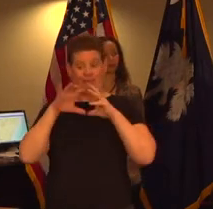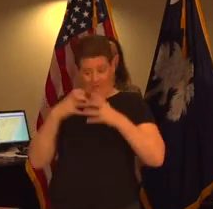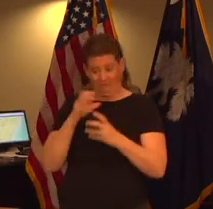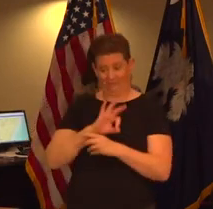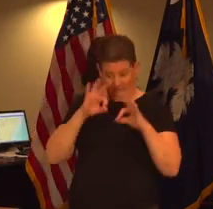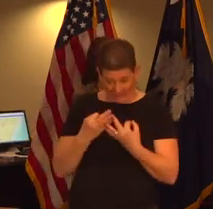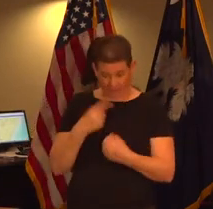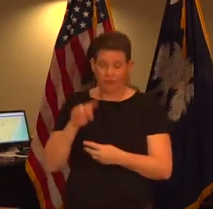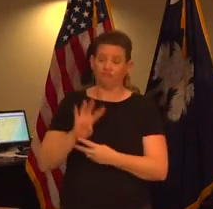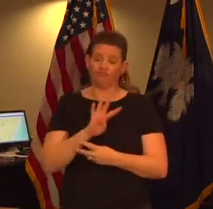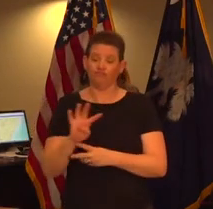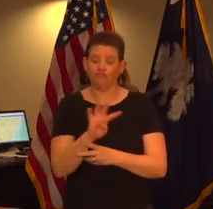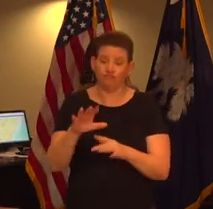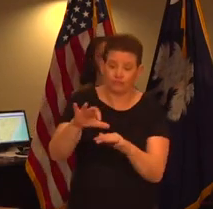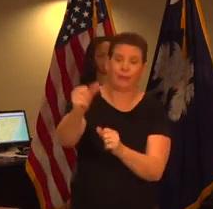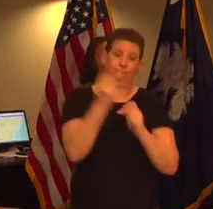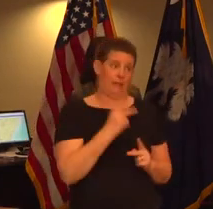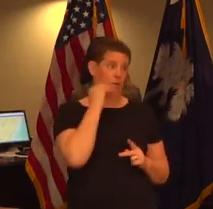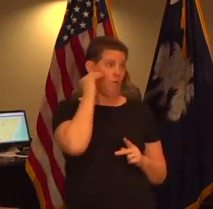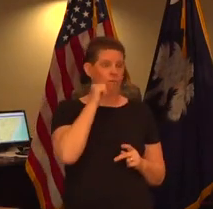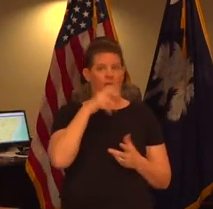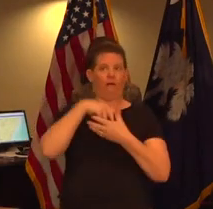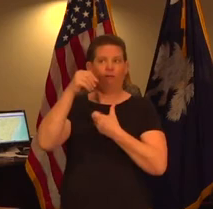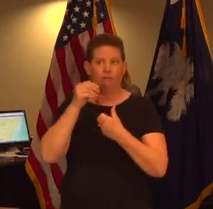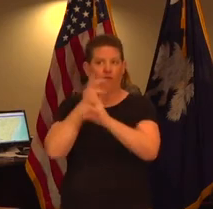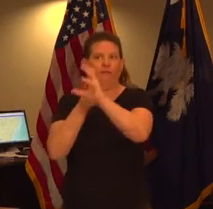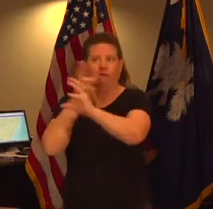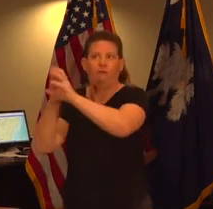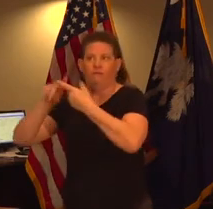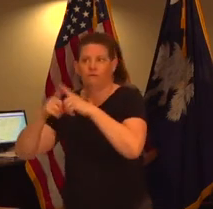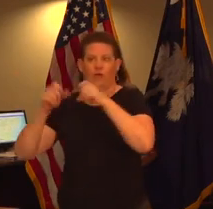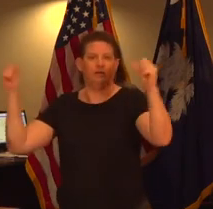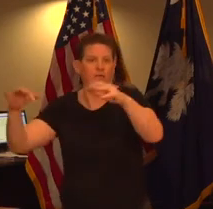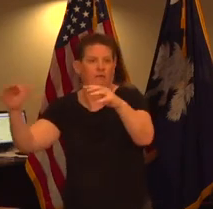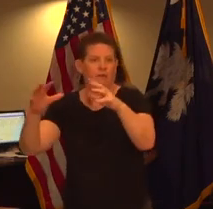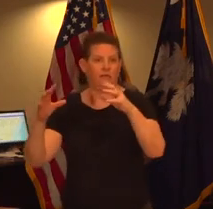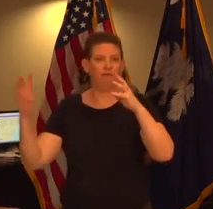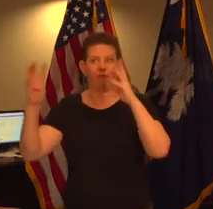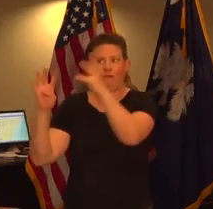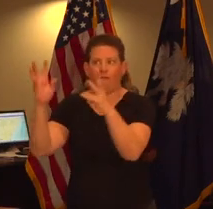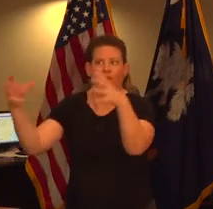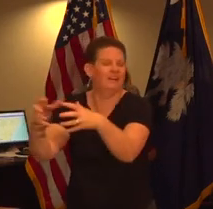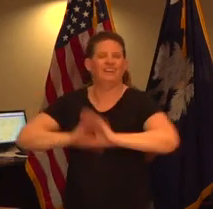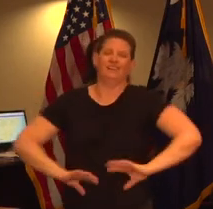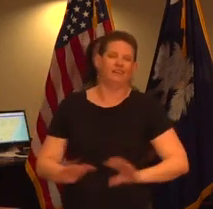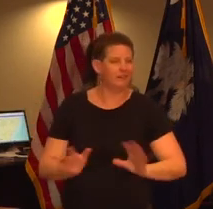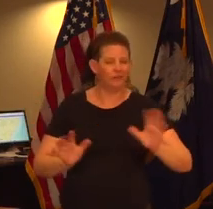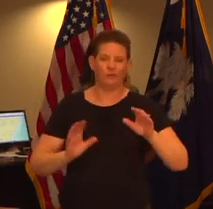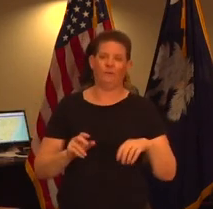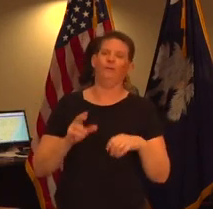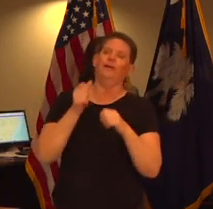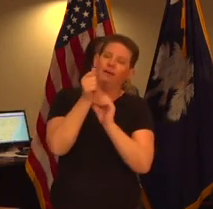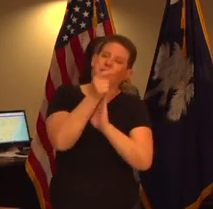go back home and stay away from crowds themselves but again every law requires common sense and we have we probably